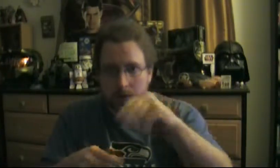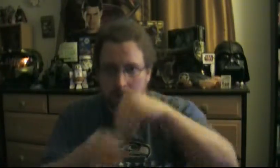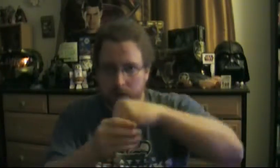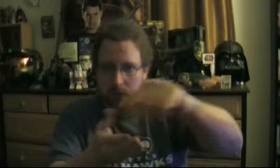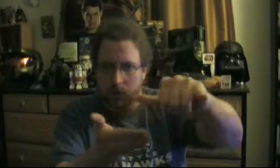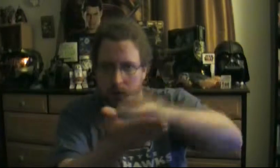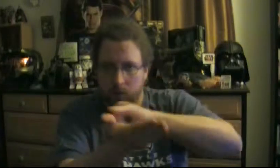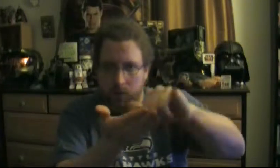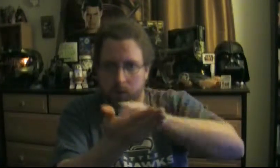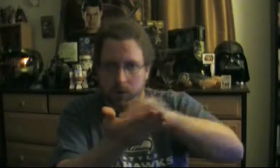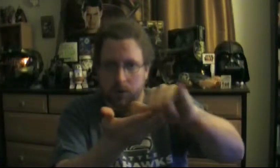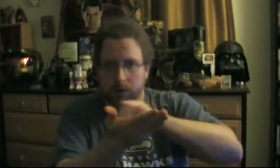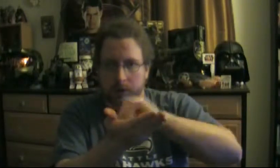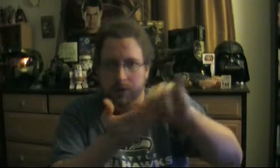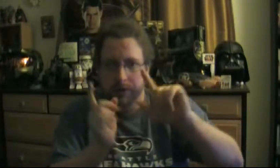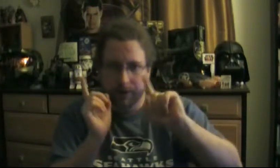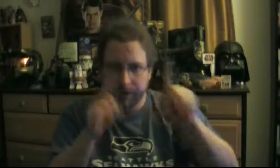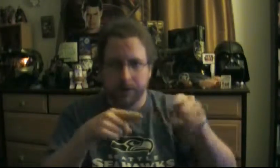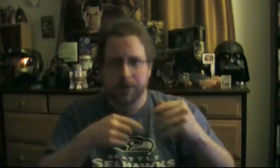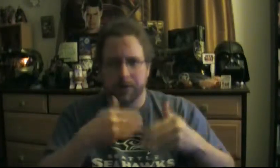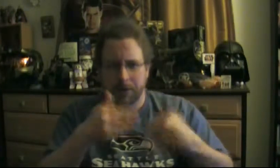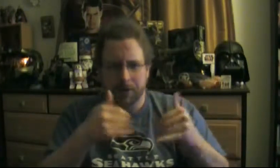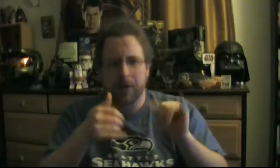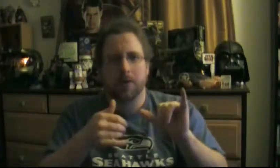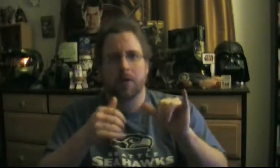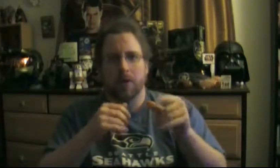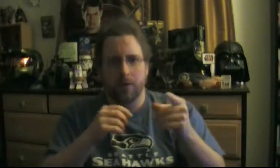Please. what you seem to have to